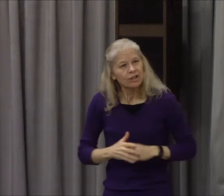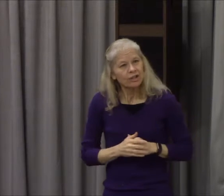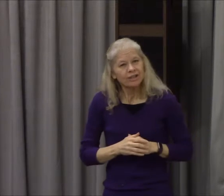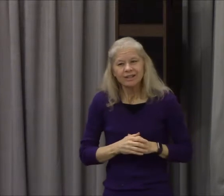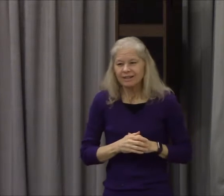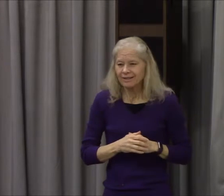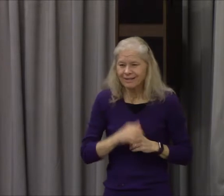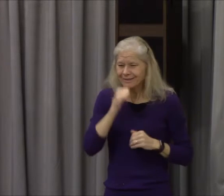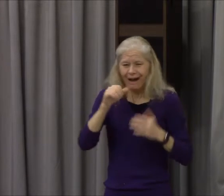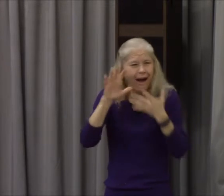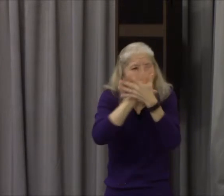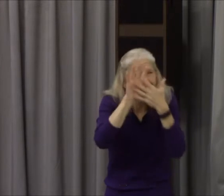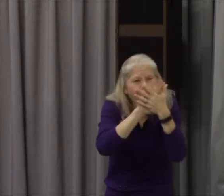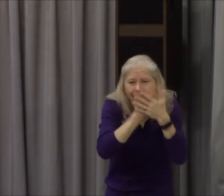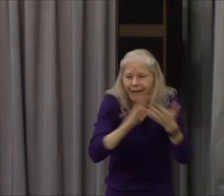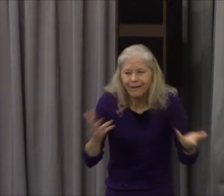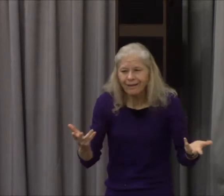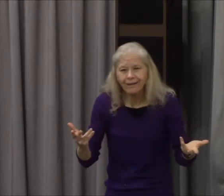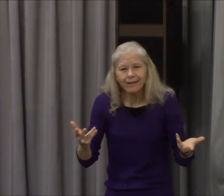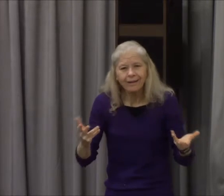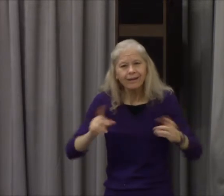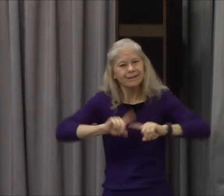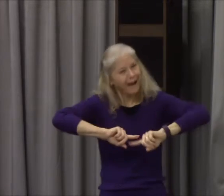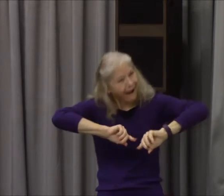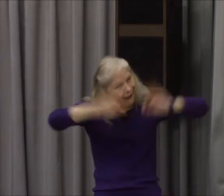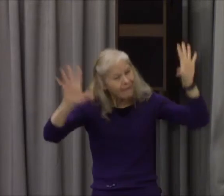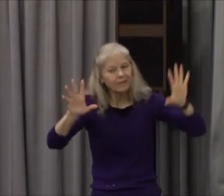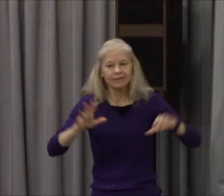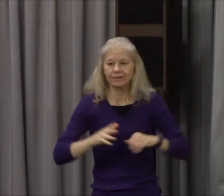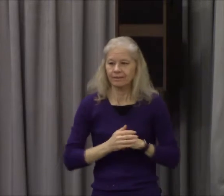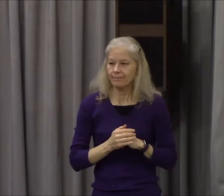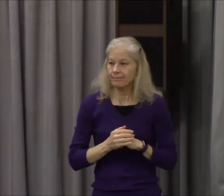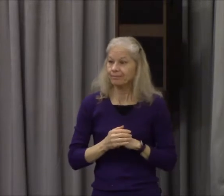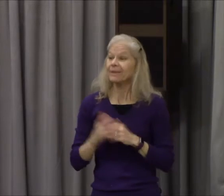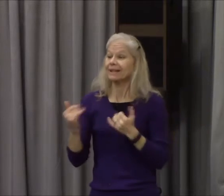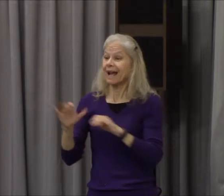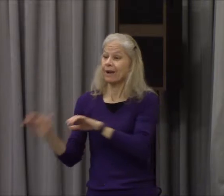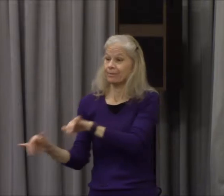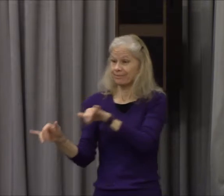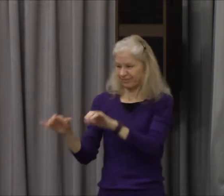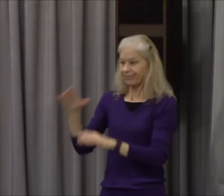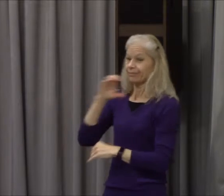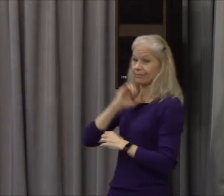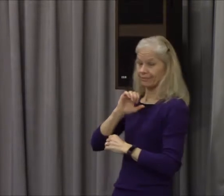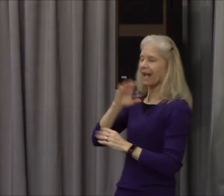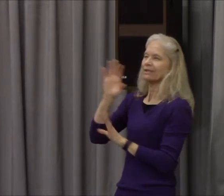See Moses had kind of that same kind of meeting with God too. God met him at the bush.